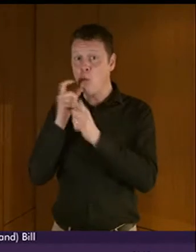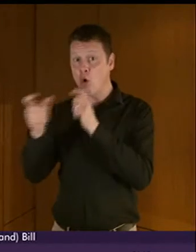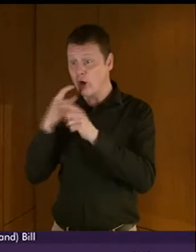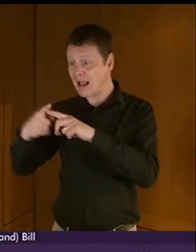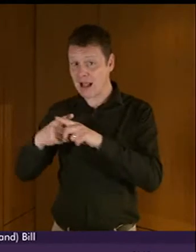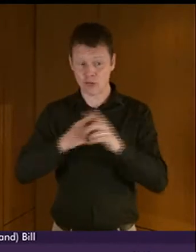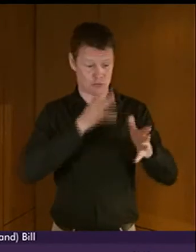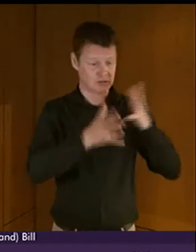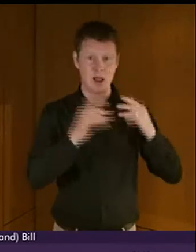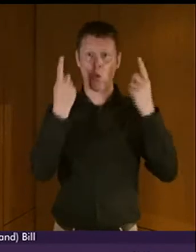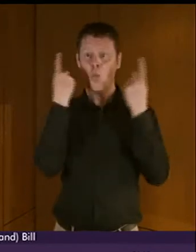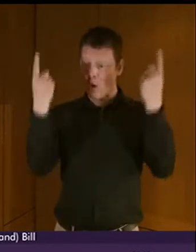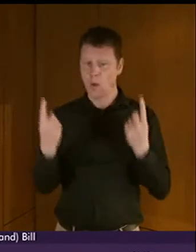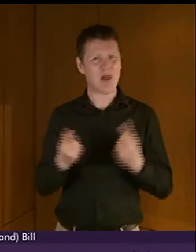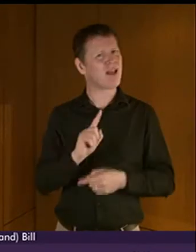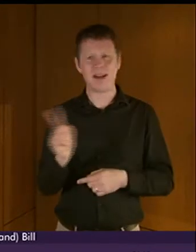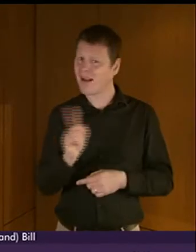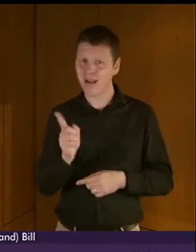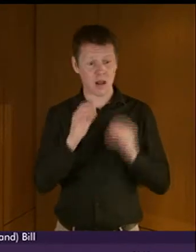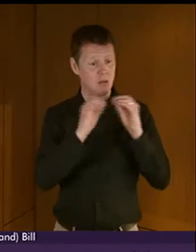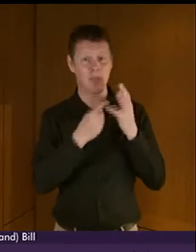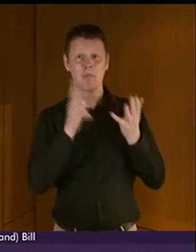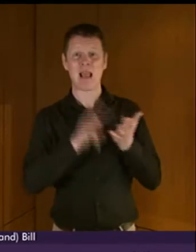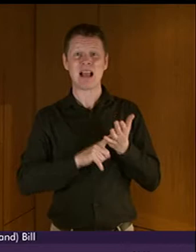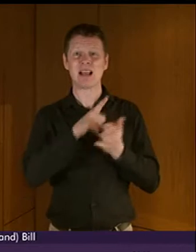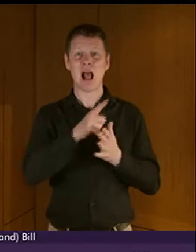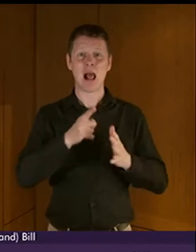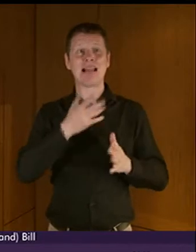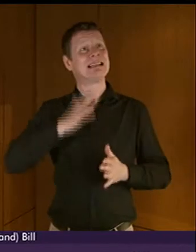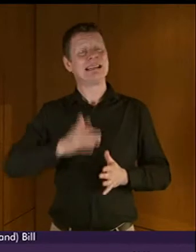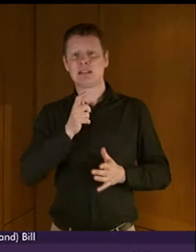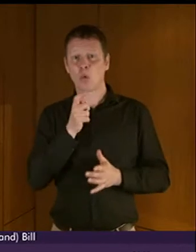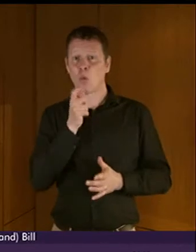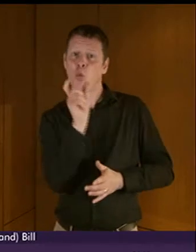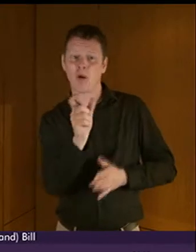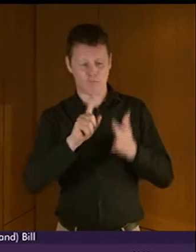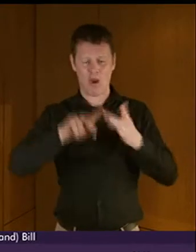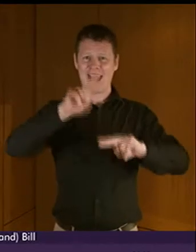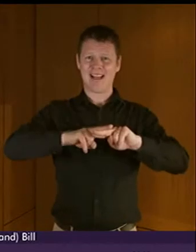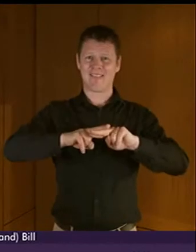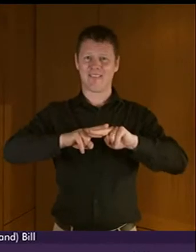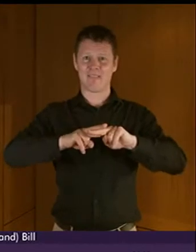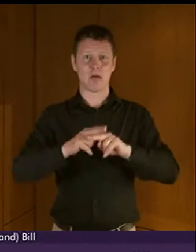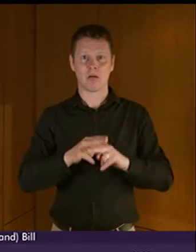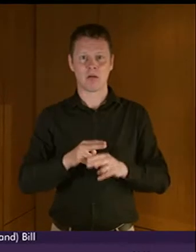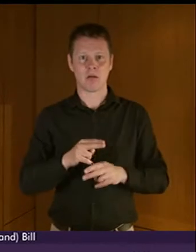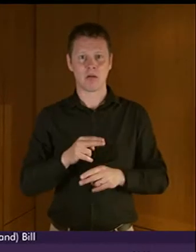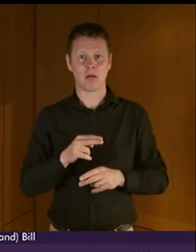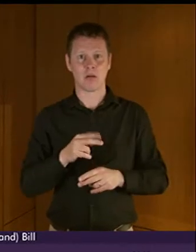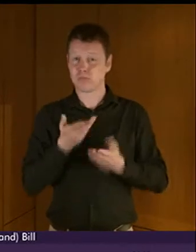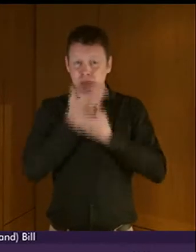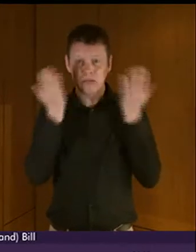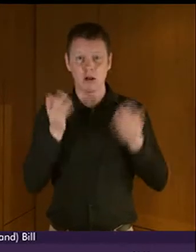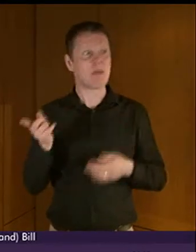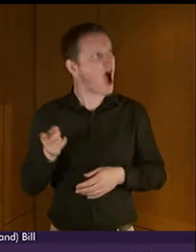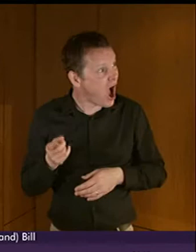He told me that, for example, BSL doesn't have a word for if. Well, that's actually quite good news because if is one